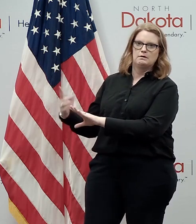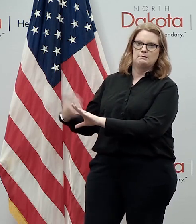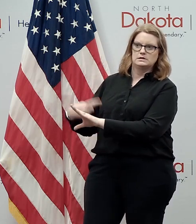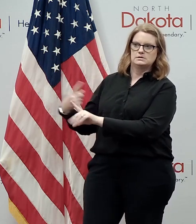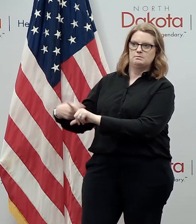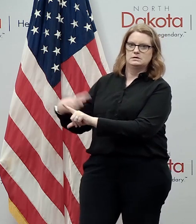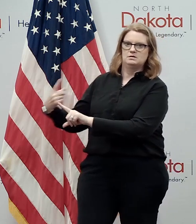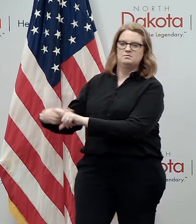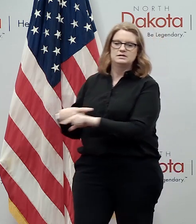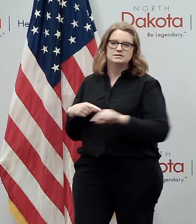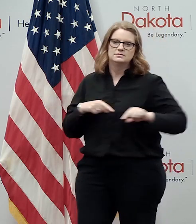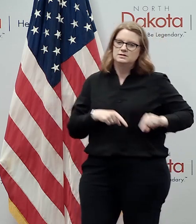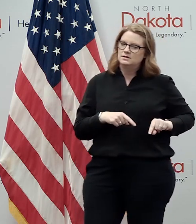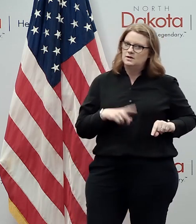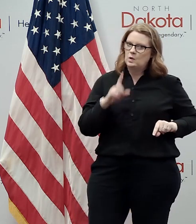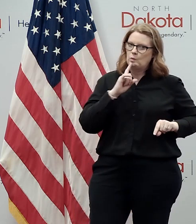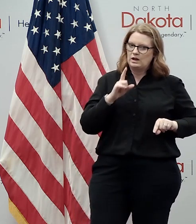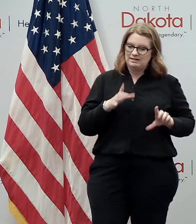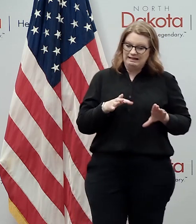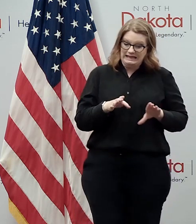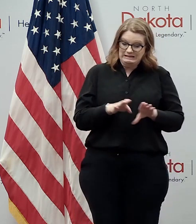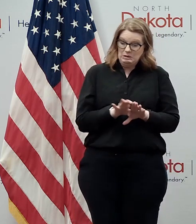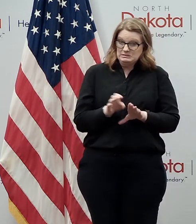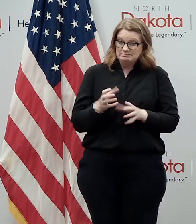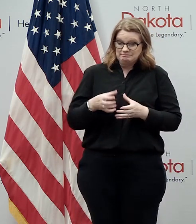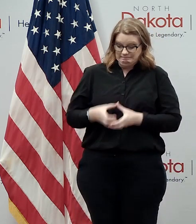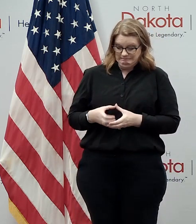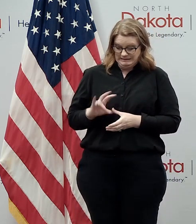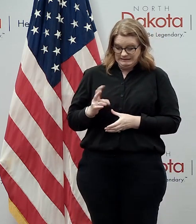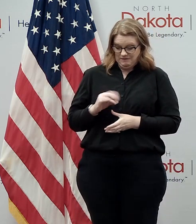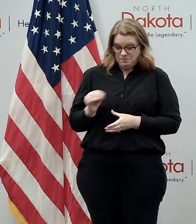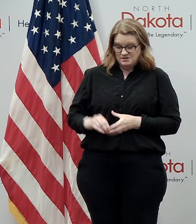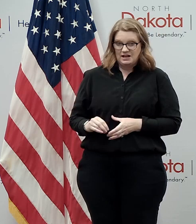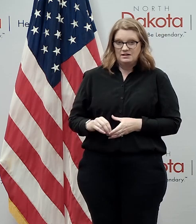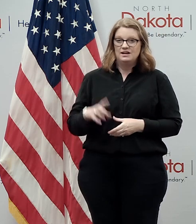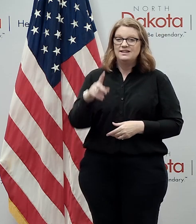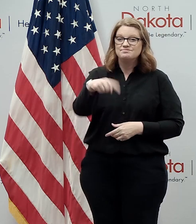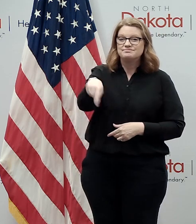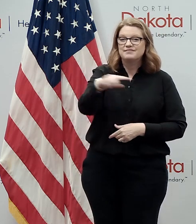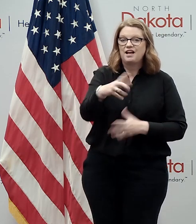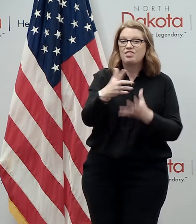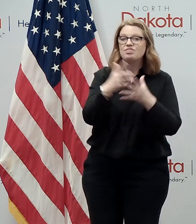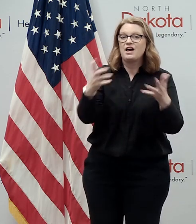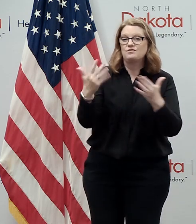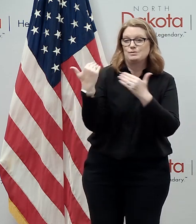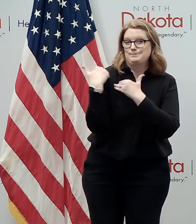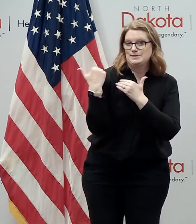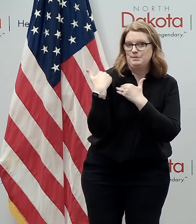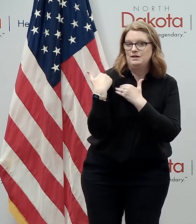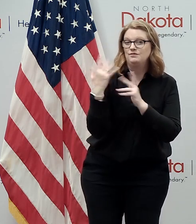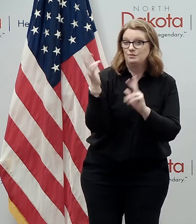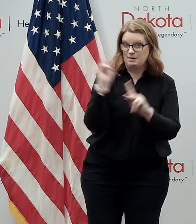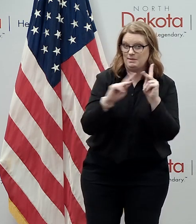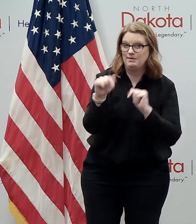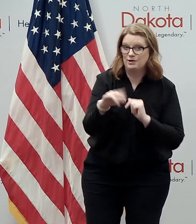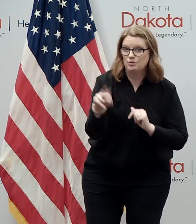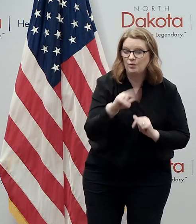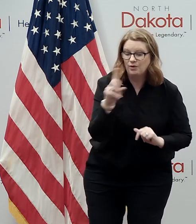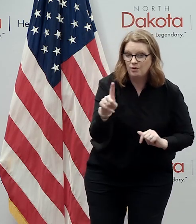where we had again very light touch of government and a very strong amount of individual responsibility having said that uh i